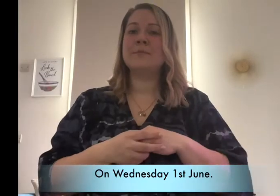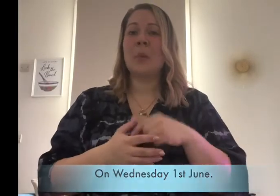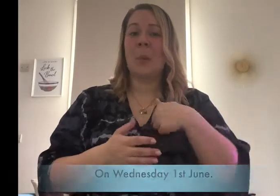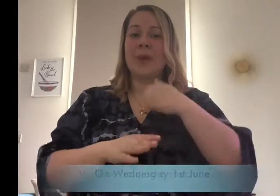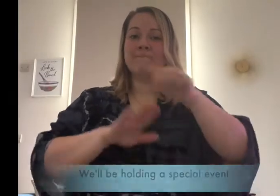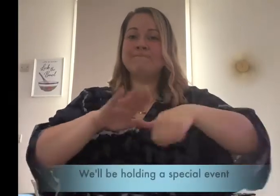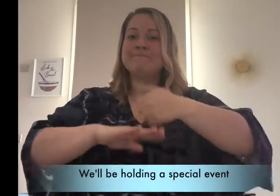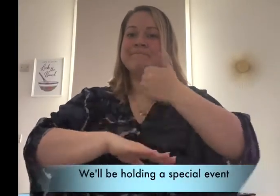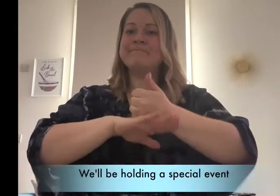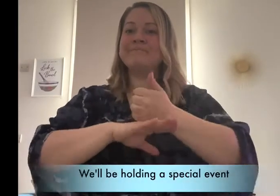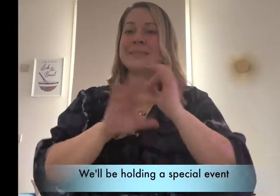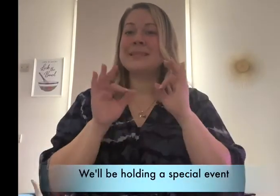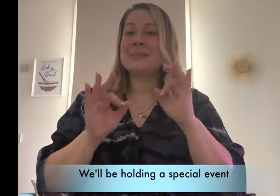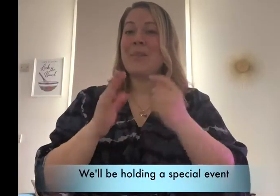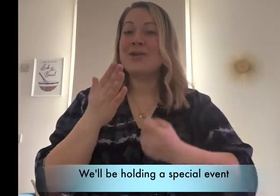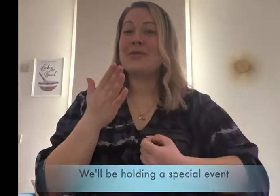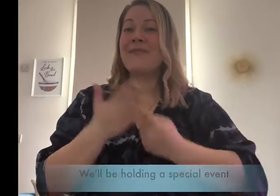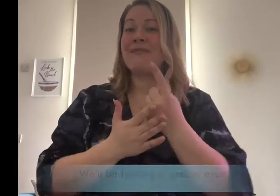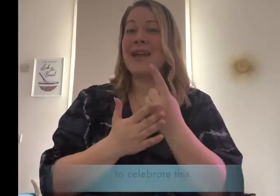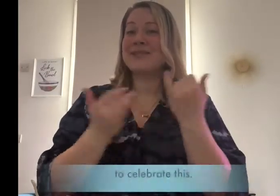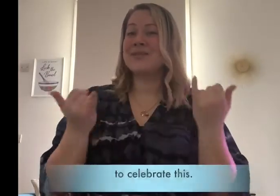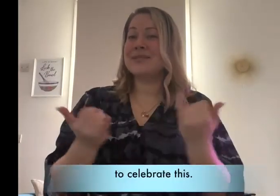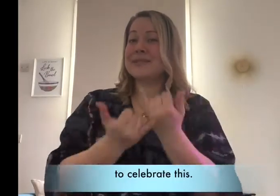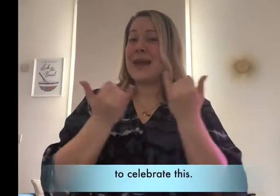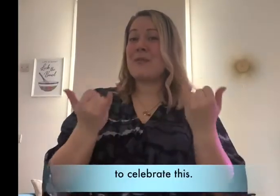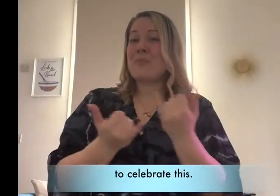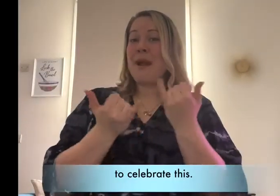We'll be holding a special event to celebrate this.